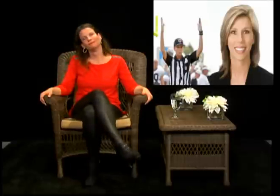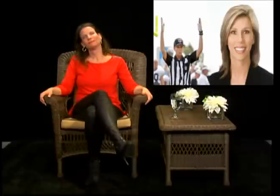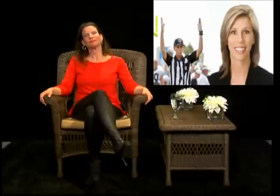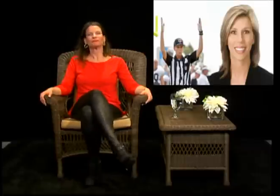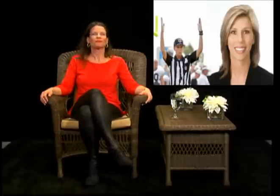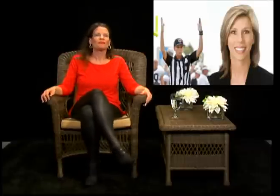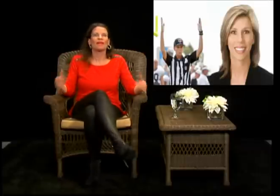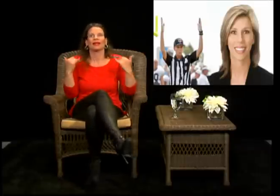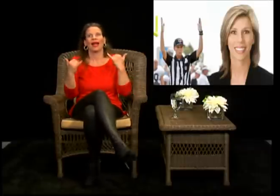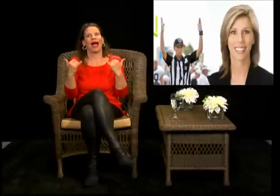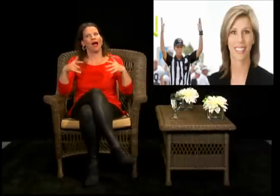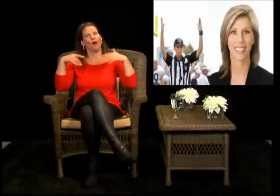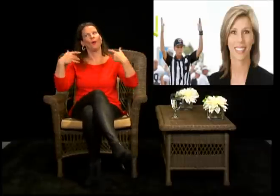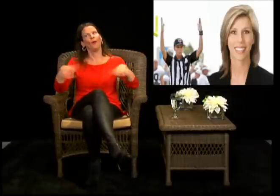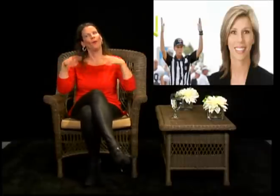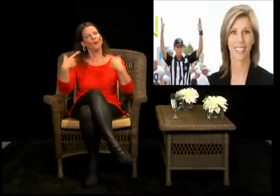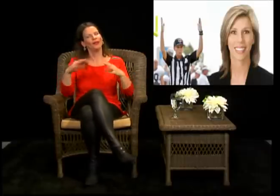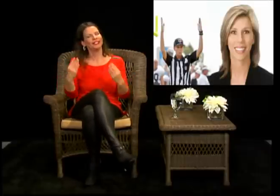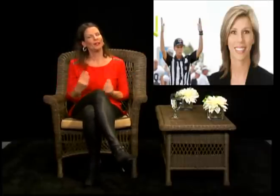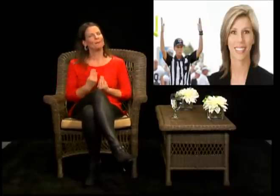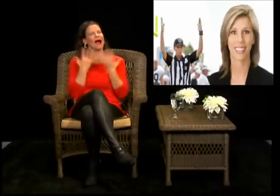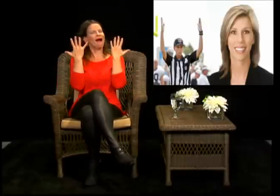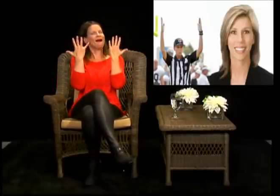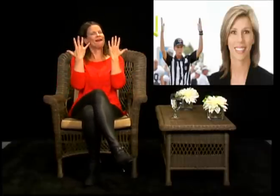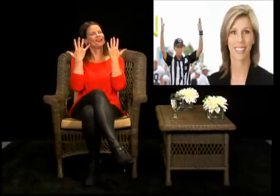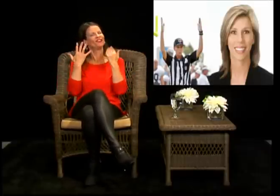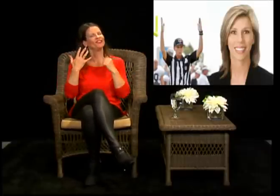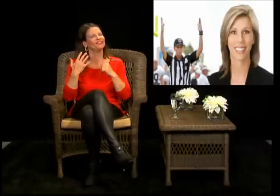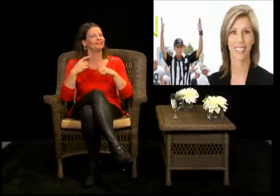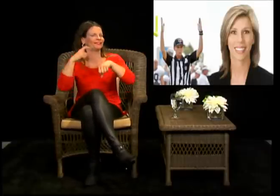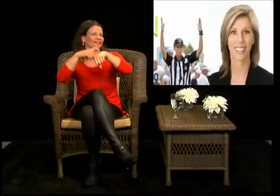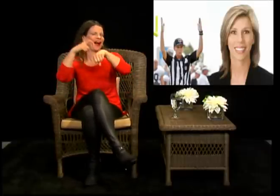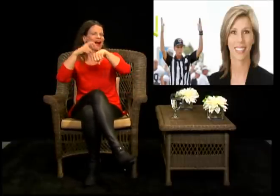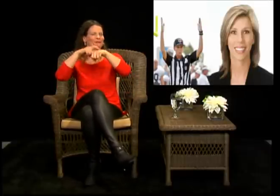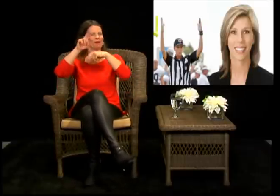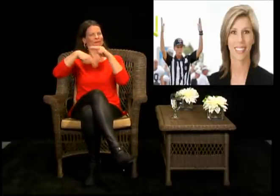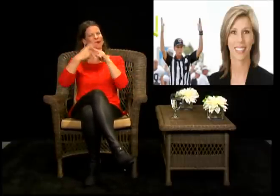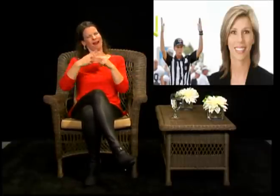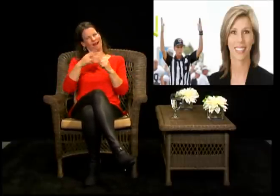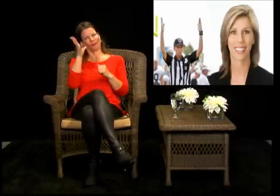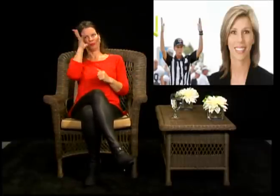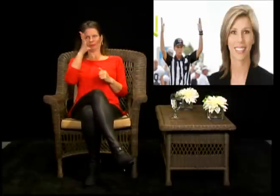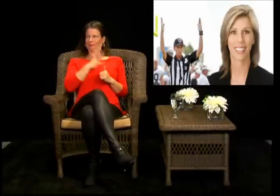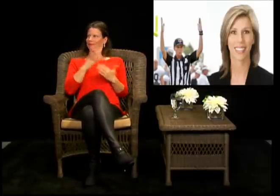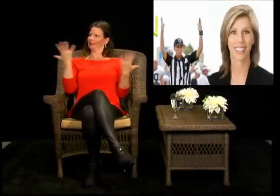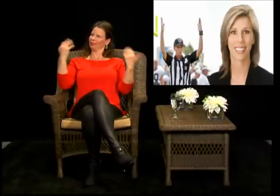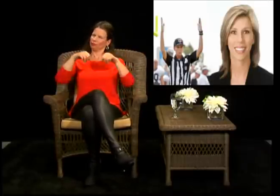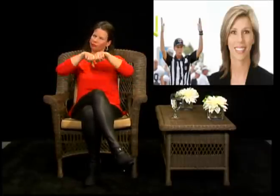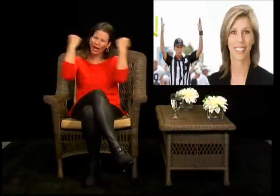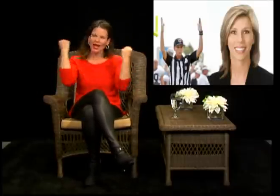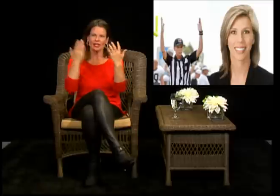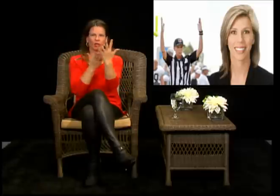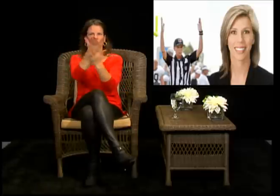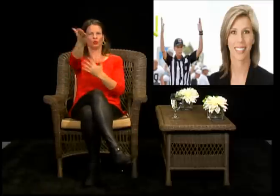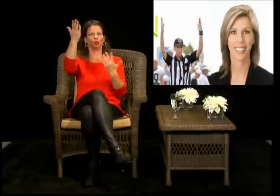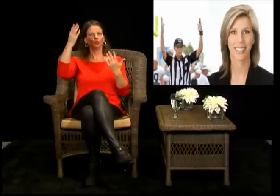you know i i had a reaction to it okay so now on to an inspirational story